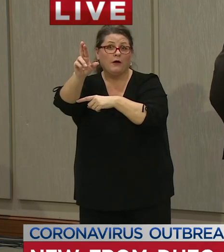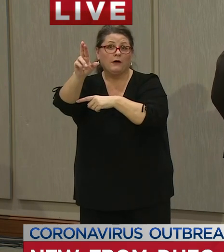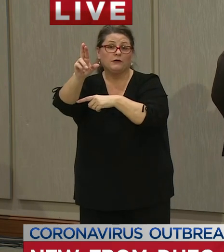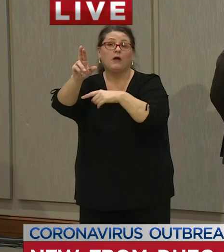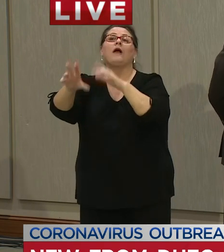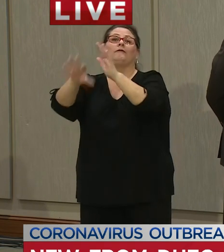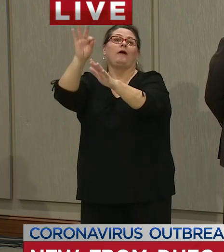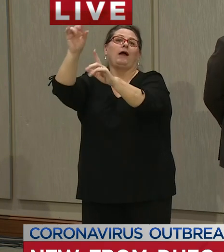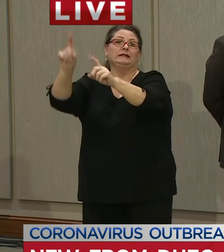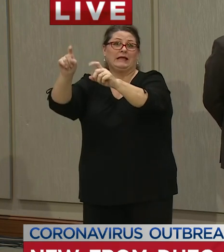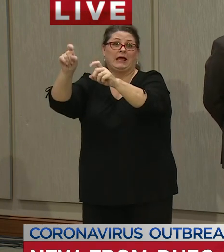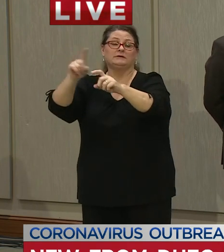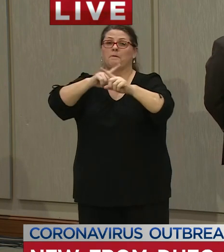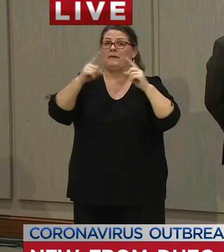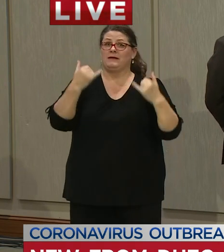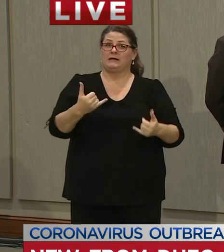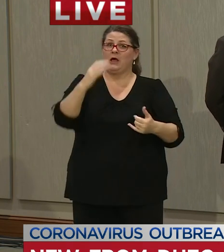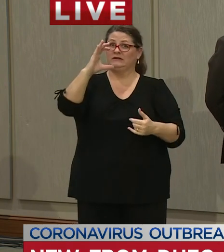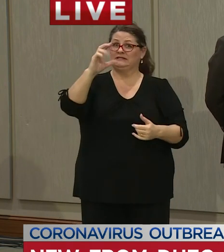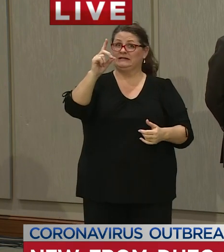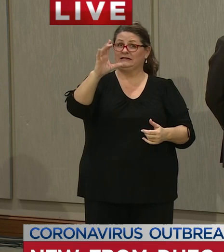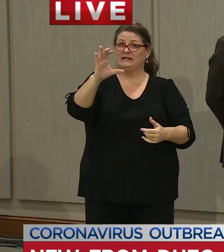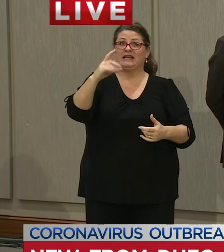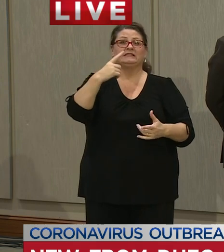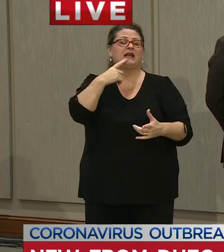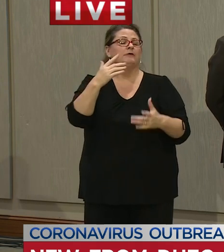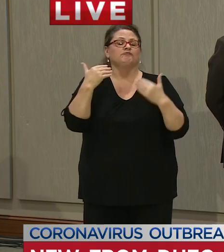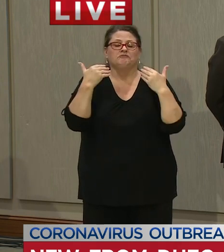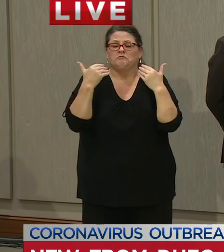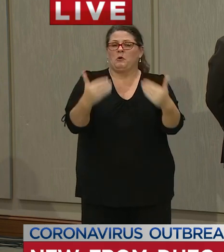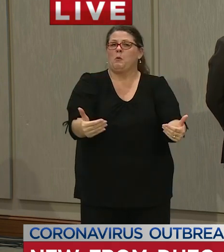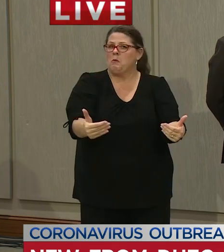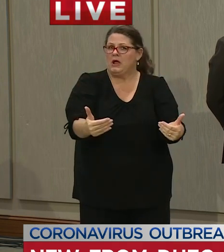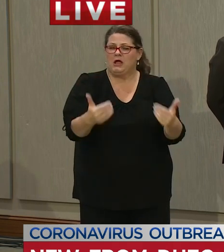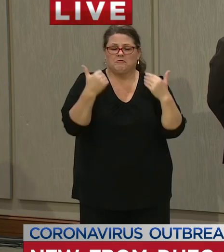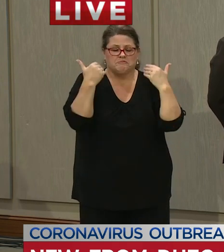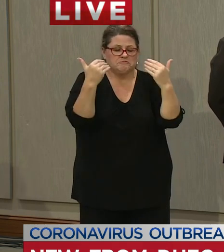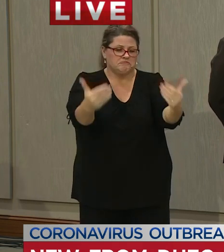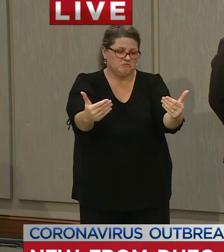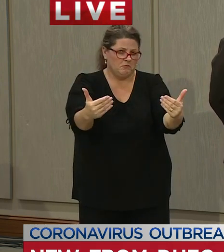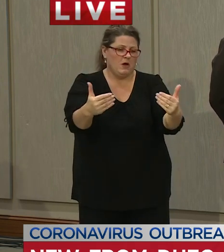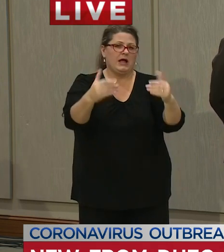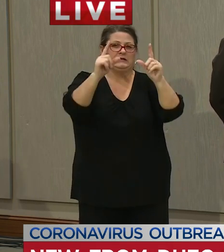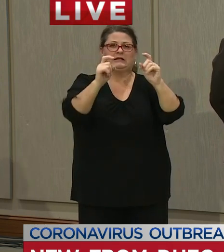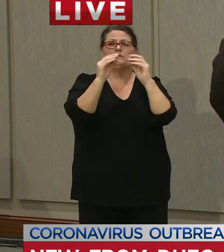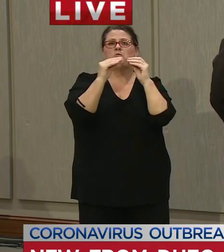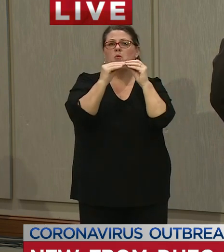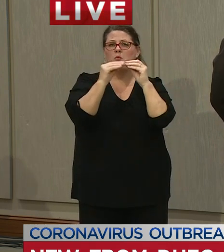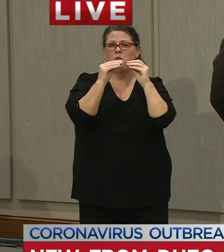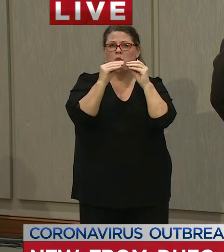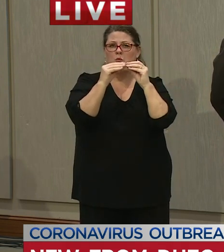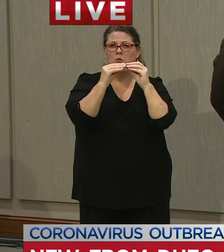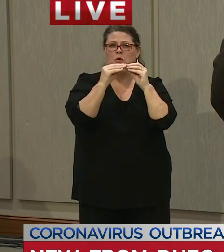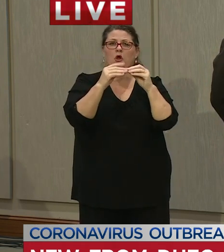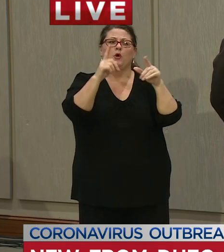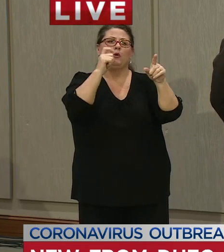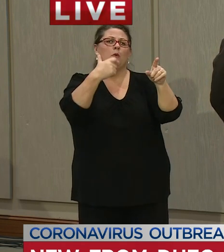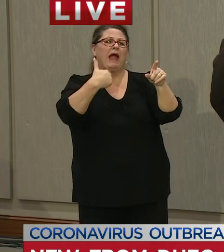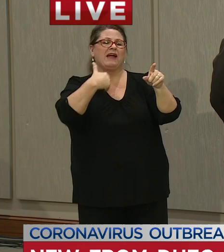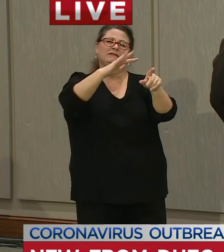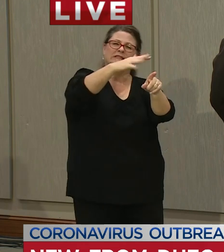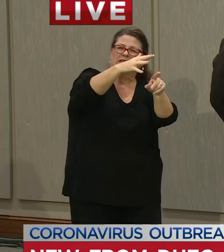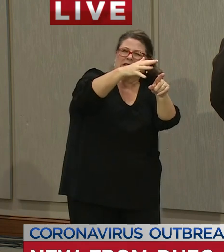what the CDC has allowed us to do has recommended that we do is to increase testing to populations with milder symptoms